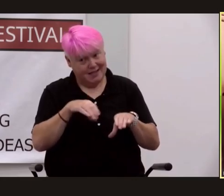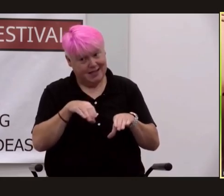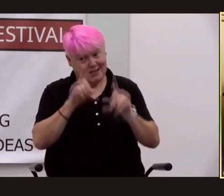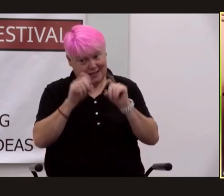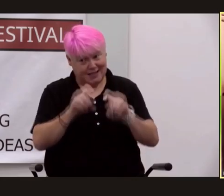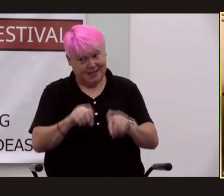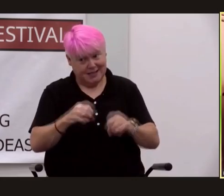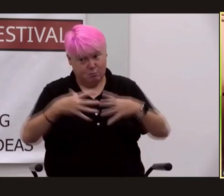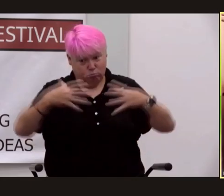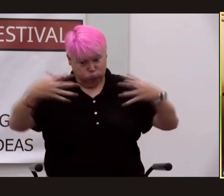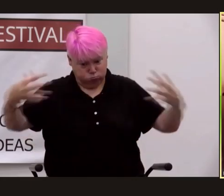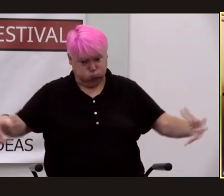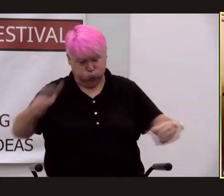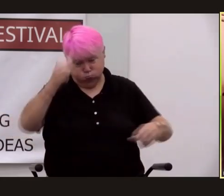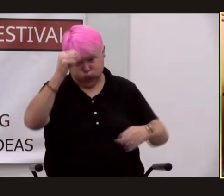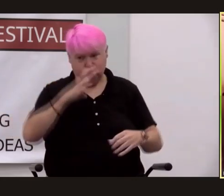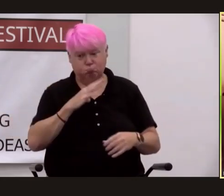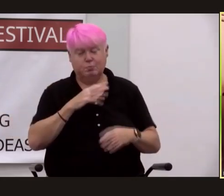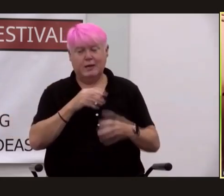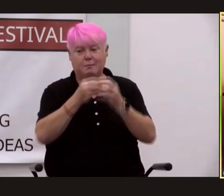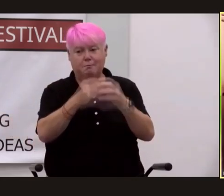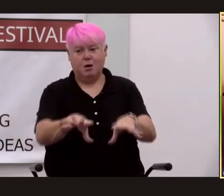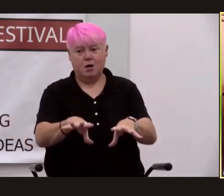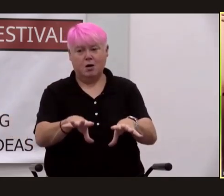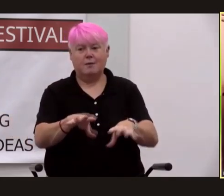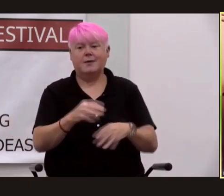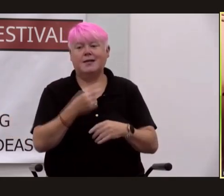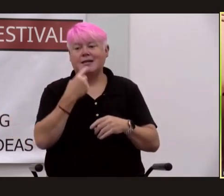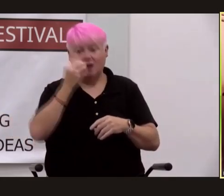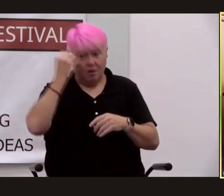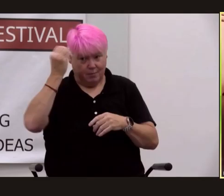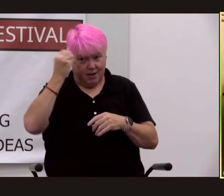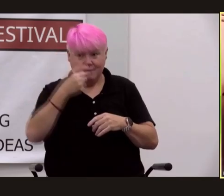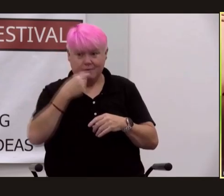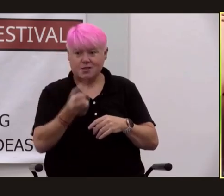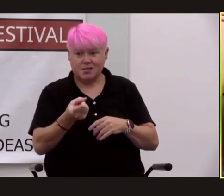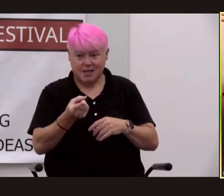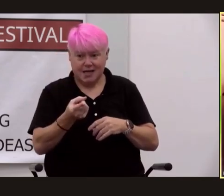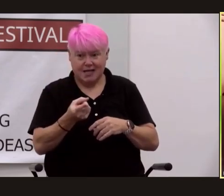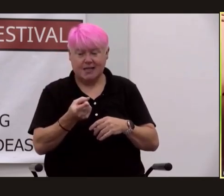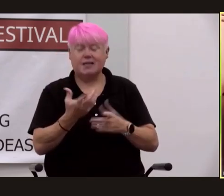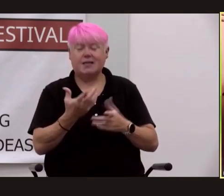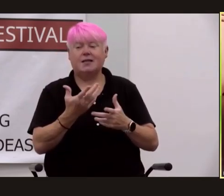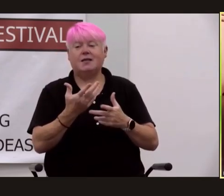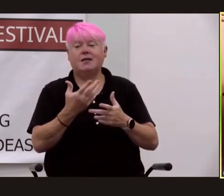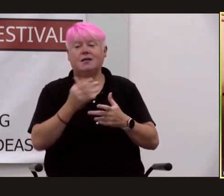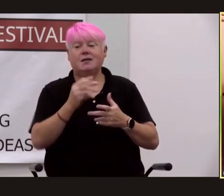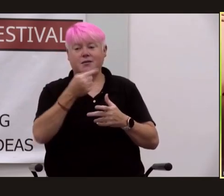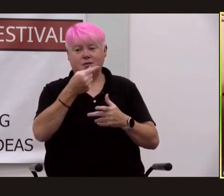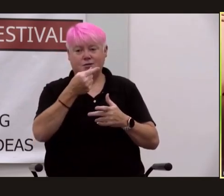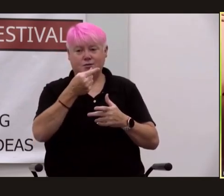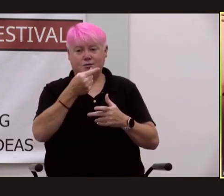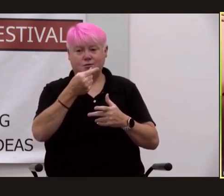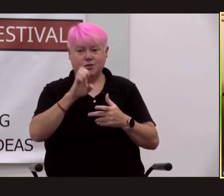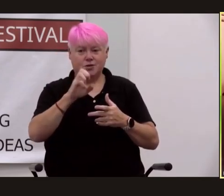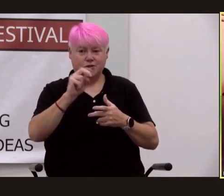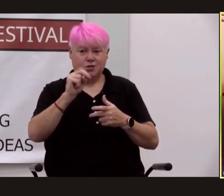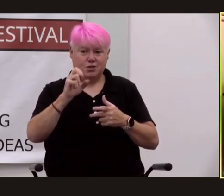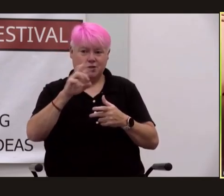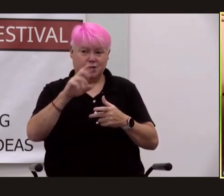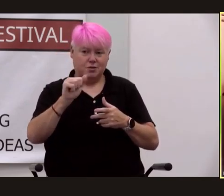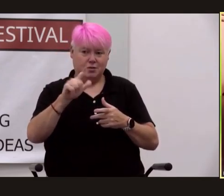oppenheimer said to general groves the military head of the manhattan project the war is over